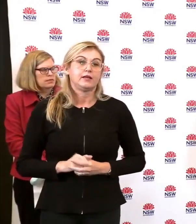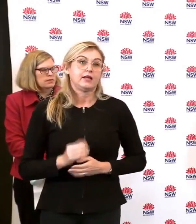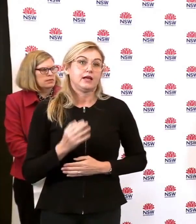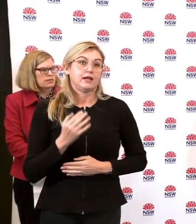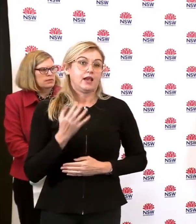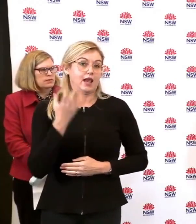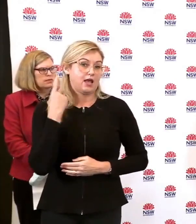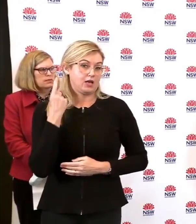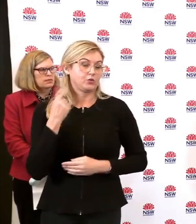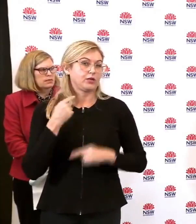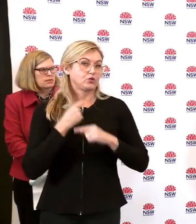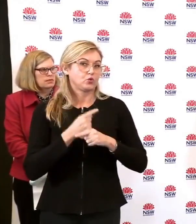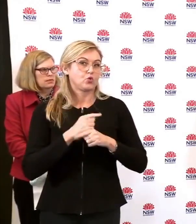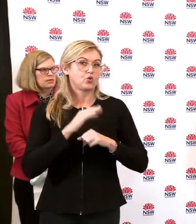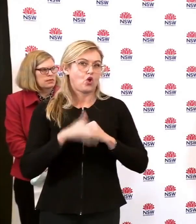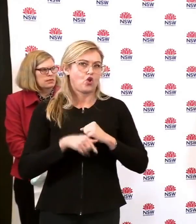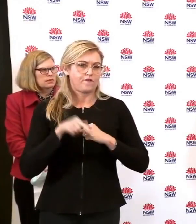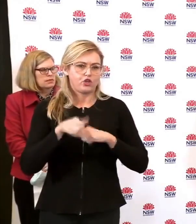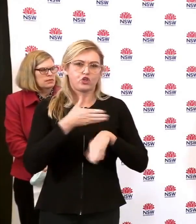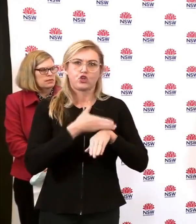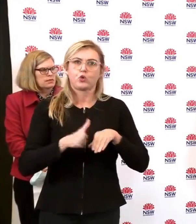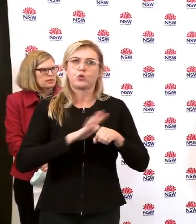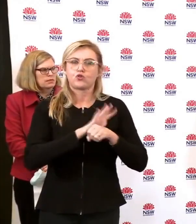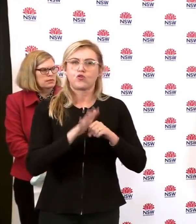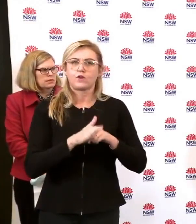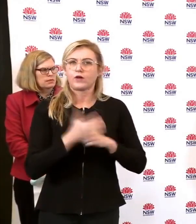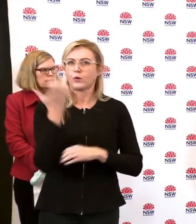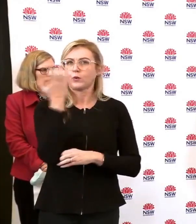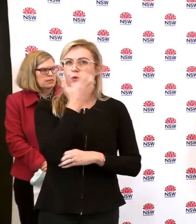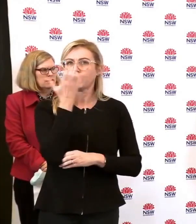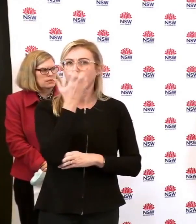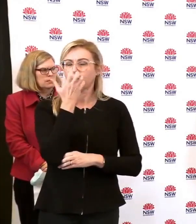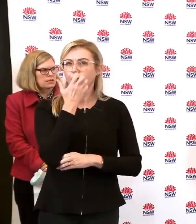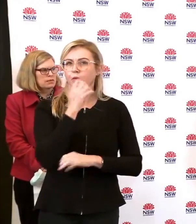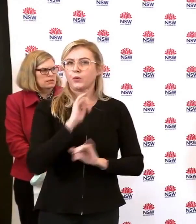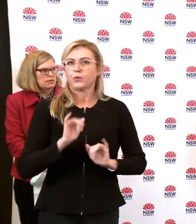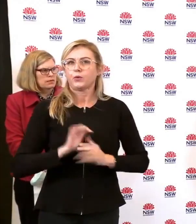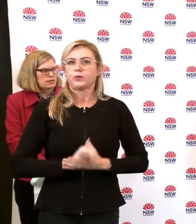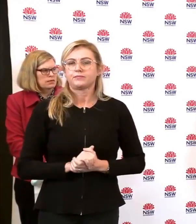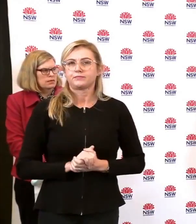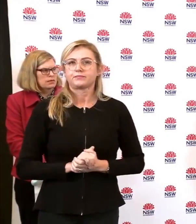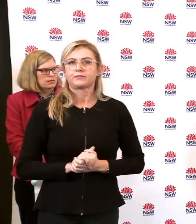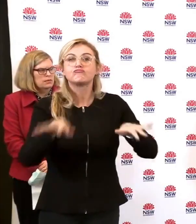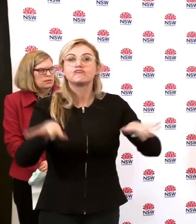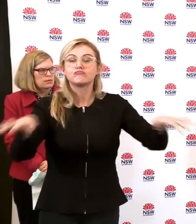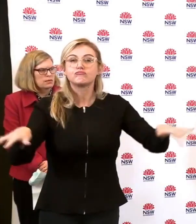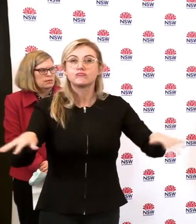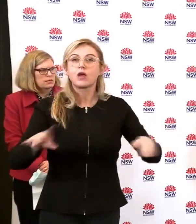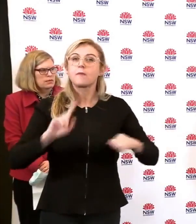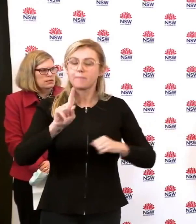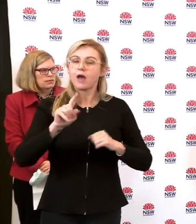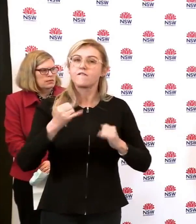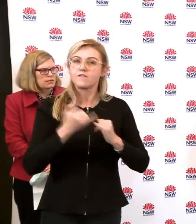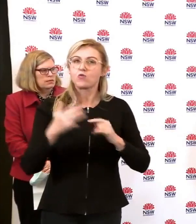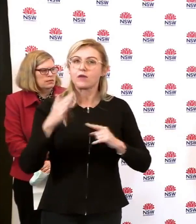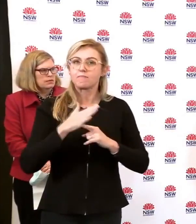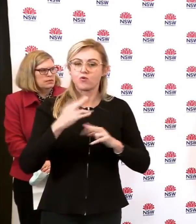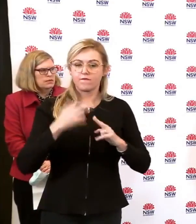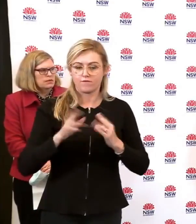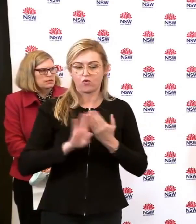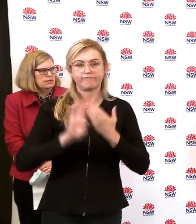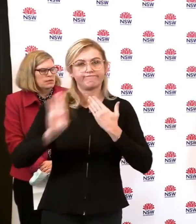as being obviously dangerous, but it wasn't a long jumper and it wasn't a high jumper. This Delta variant,